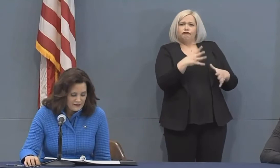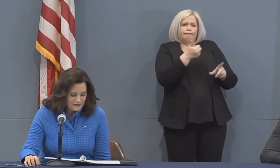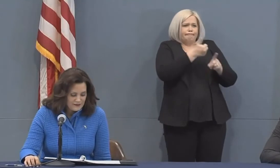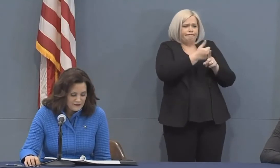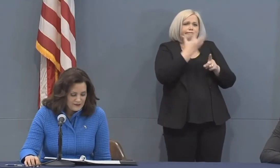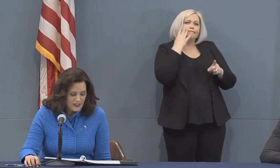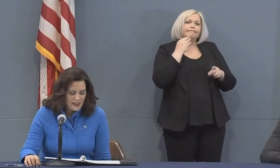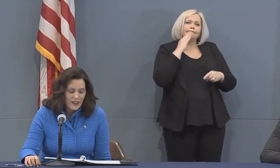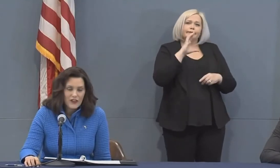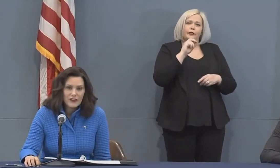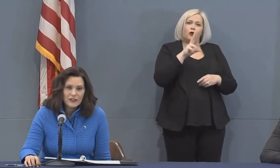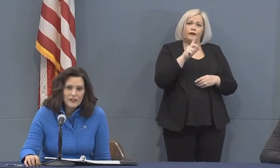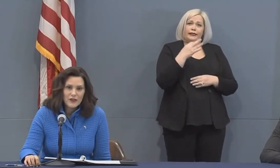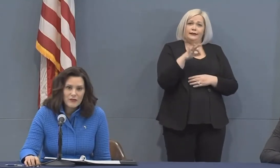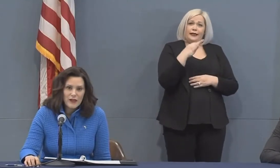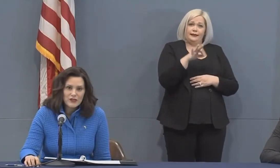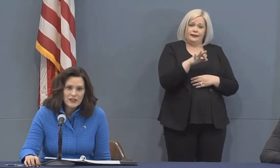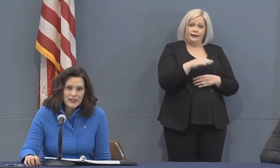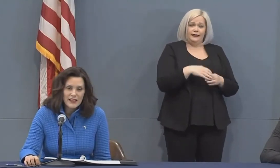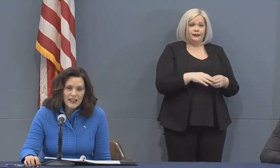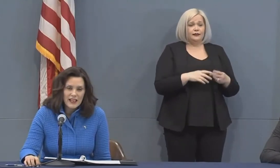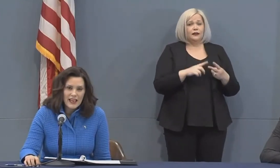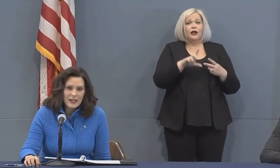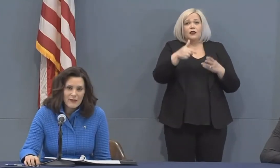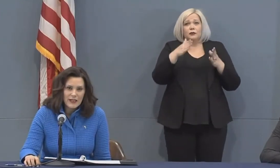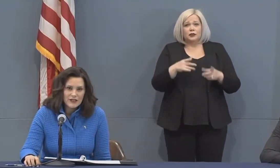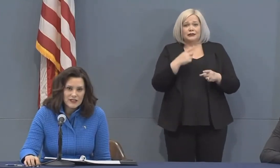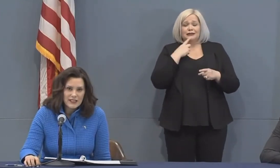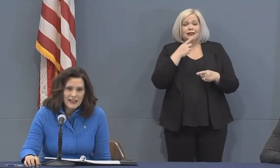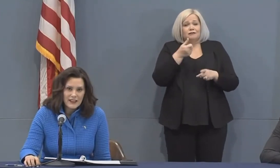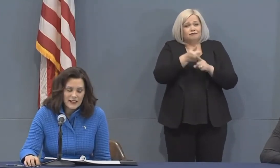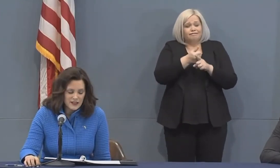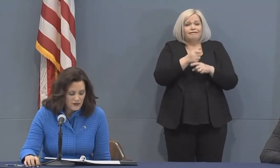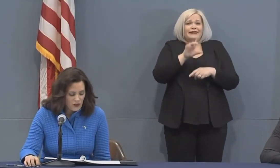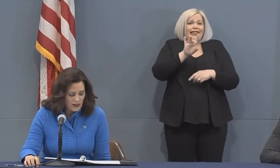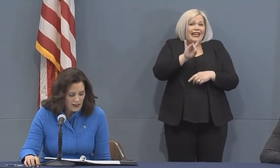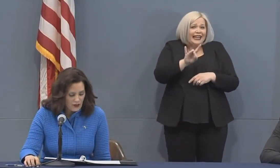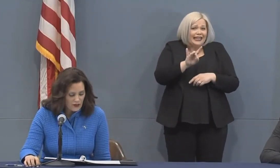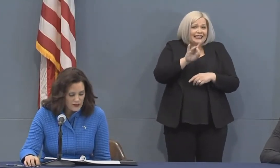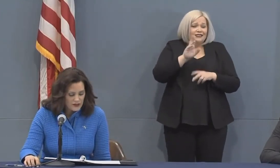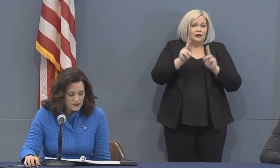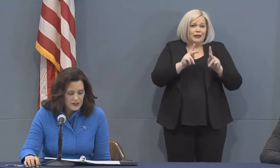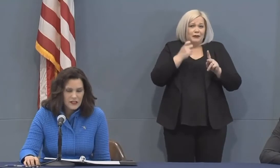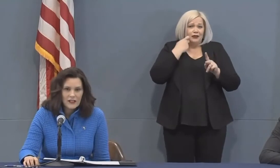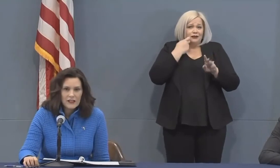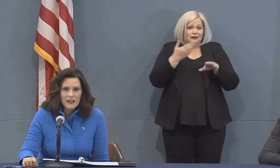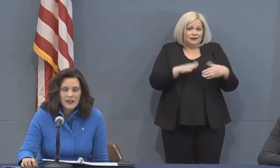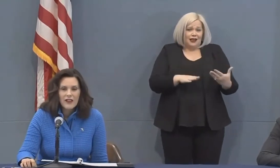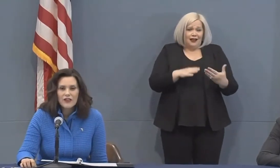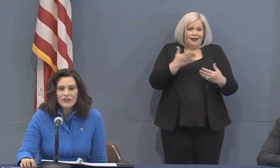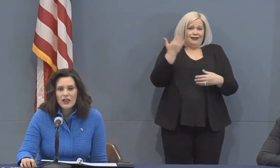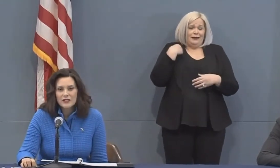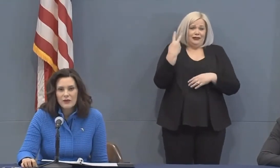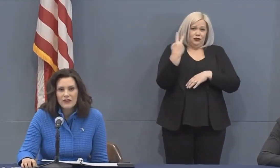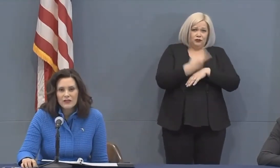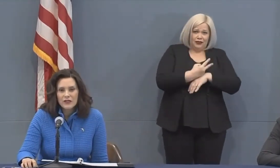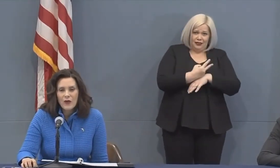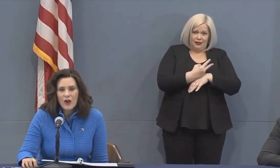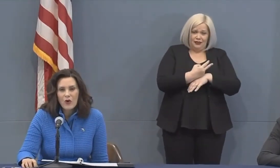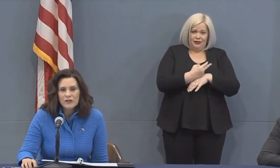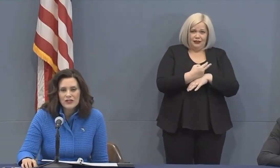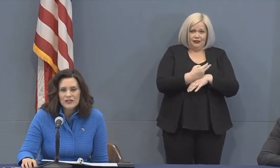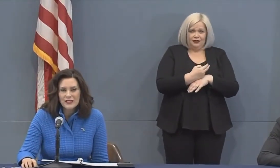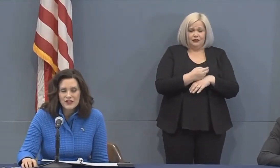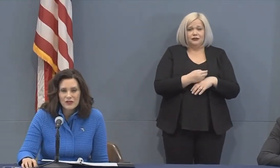-19, another of whom mentioned that they'd had eight patients die in the last 48 hours. Another talked about